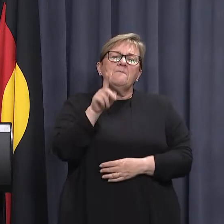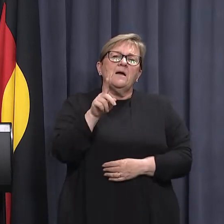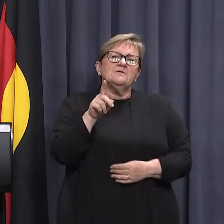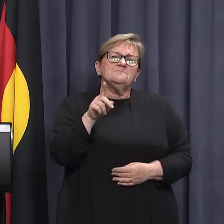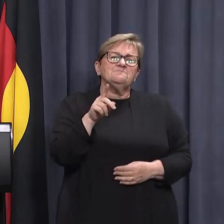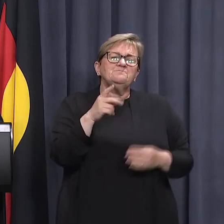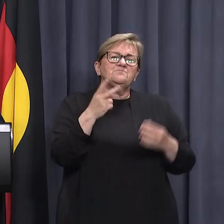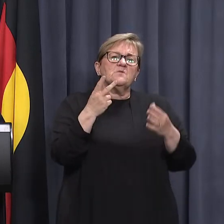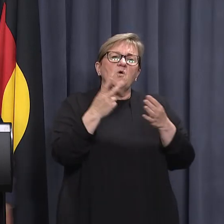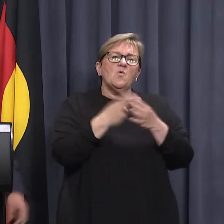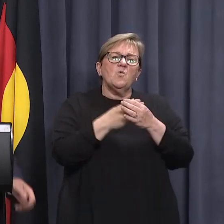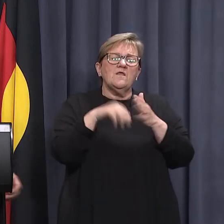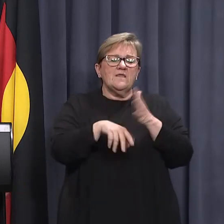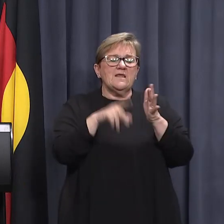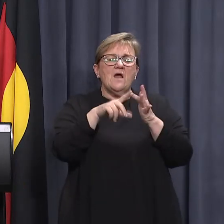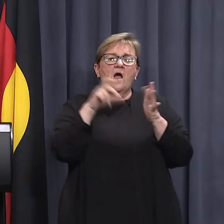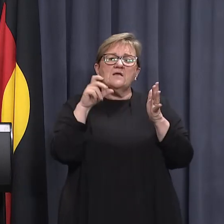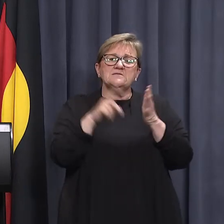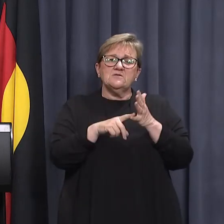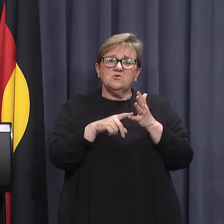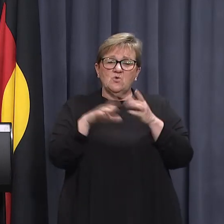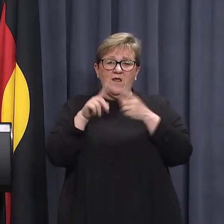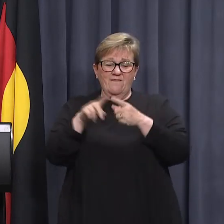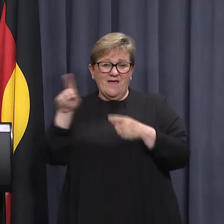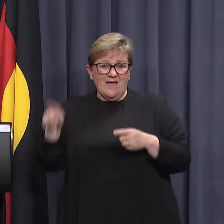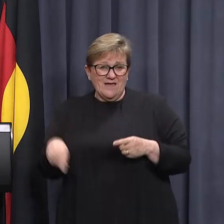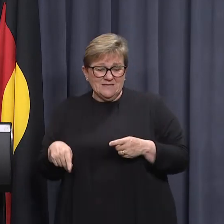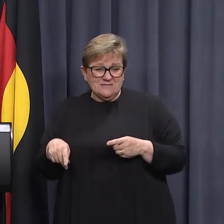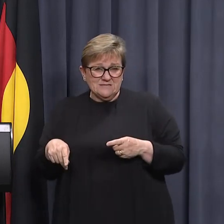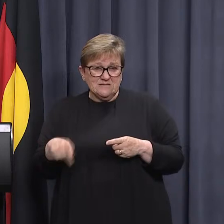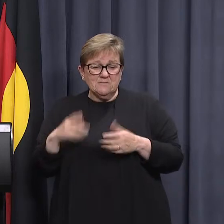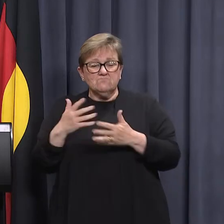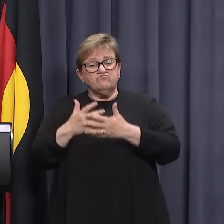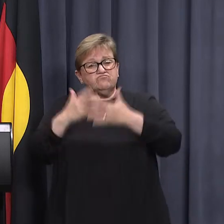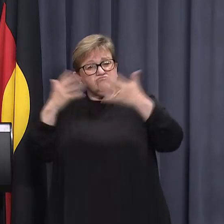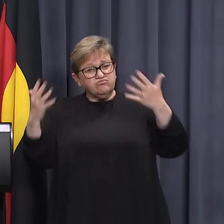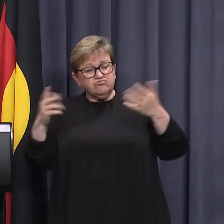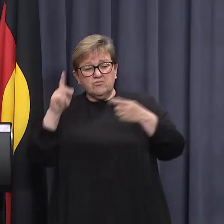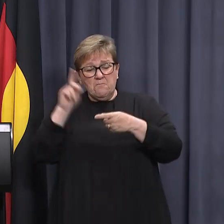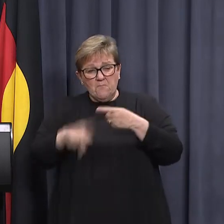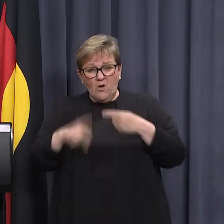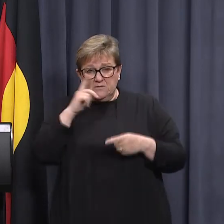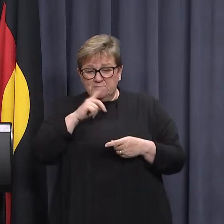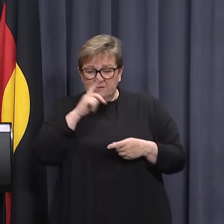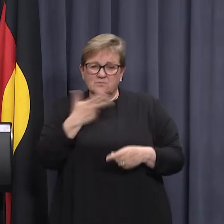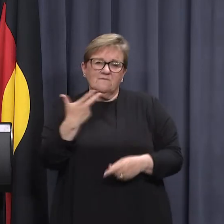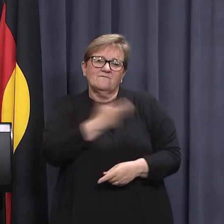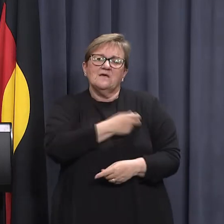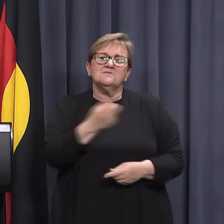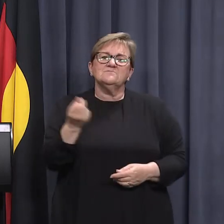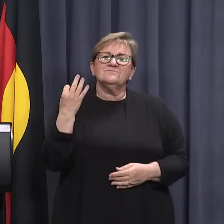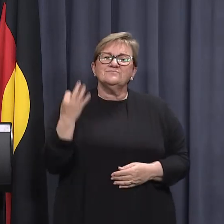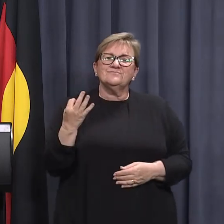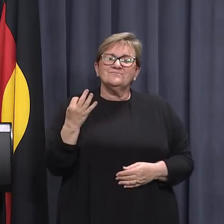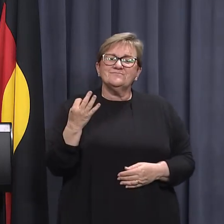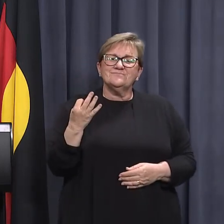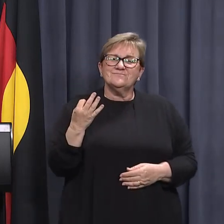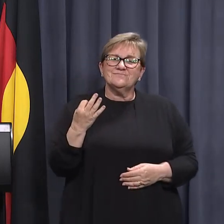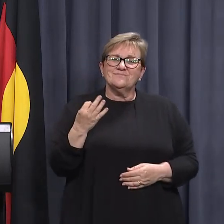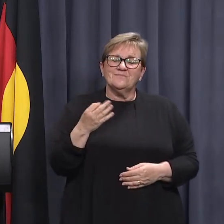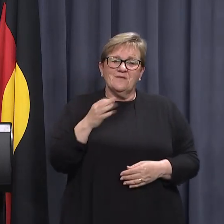with the cases in ICUs over east is they're largely majority unvaccinated, even though the